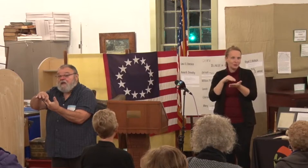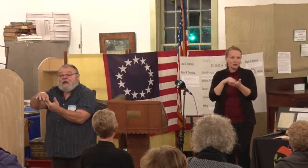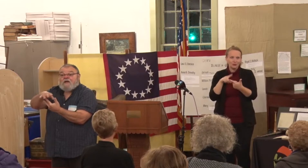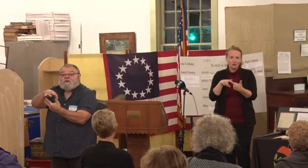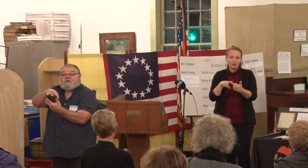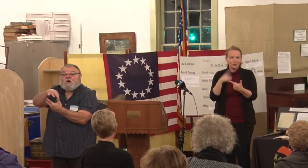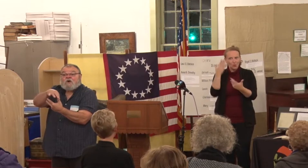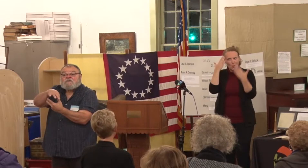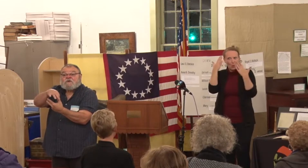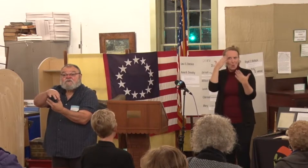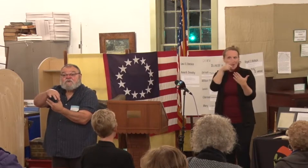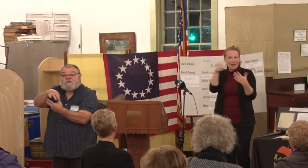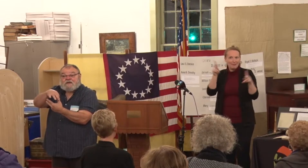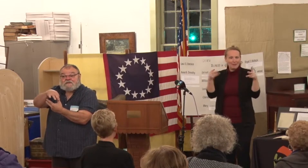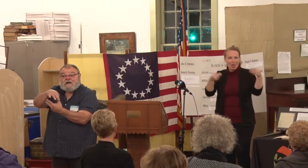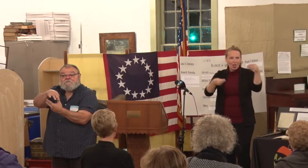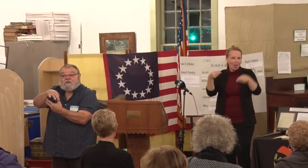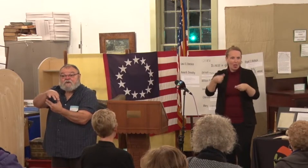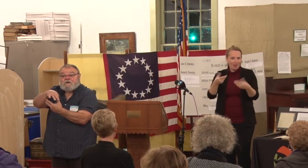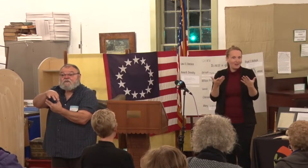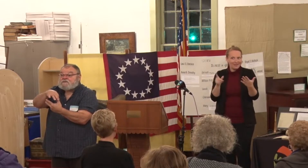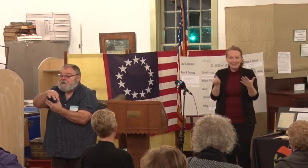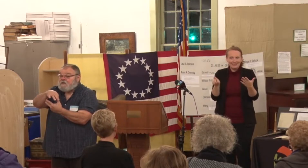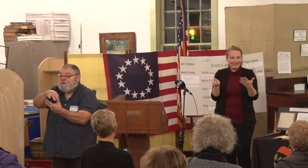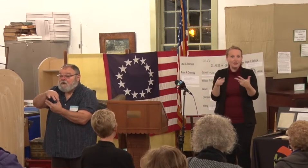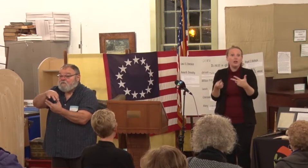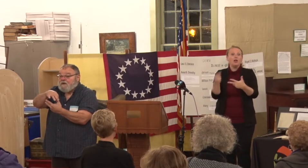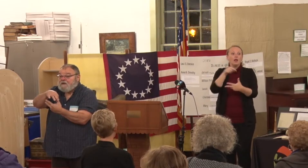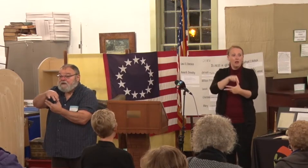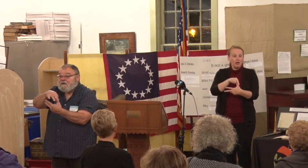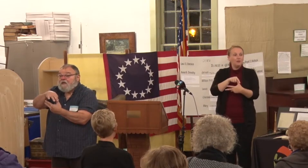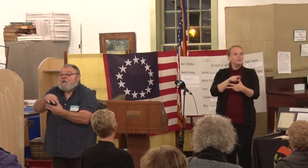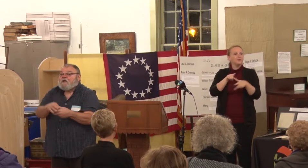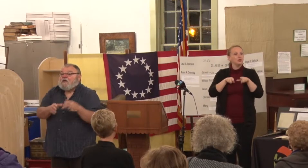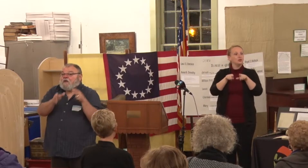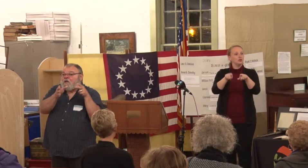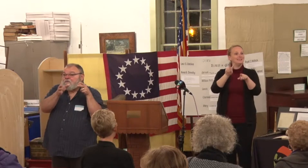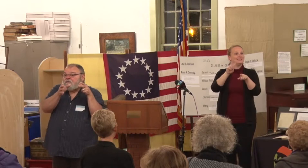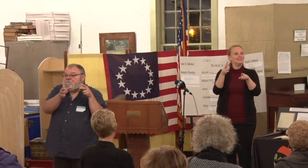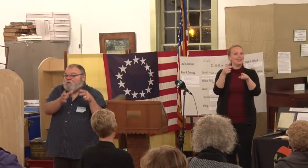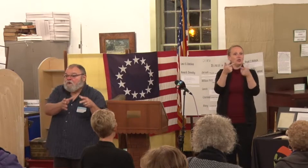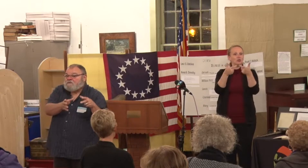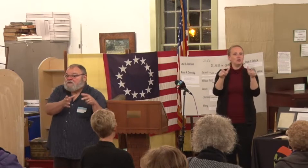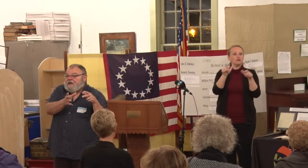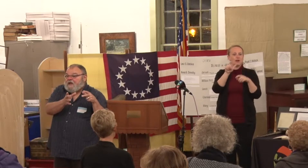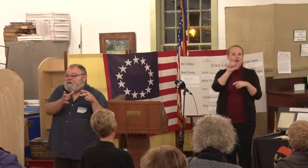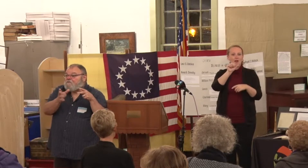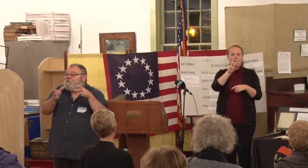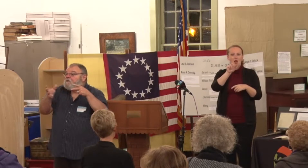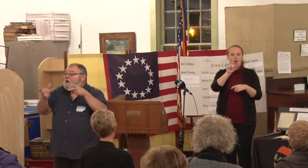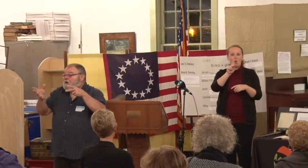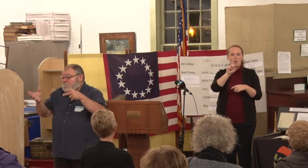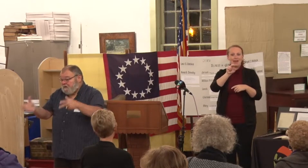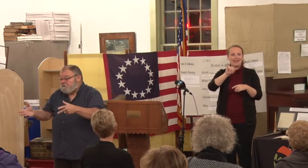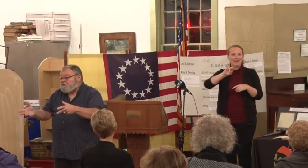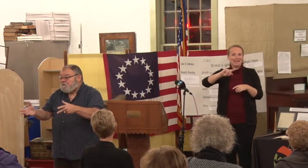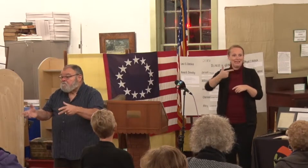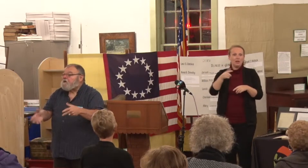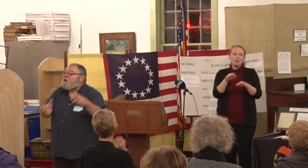and you also, during that time period, the Second Grade Awakening, it was important to have a minister, but